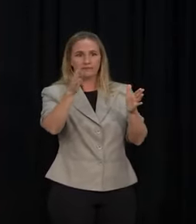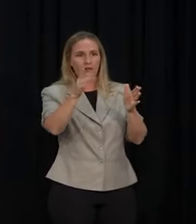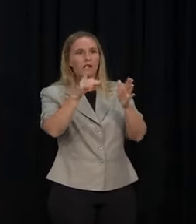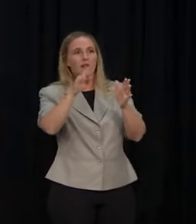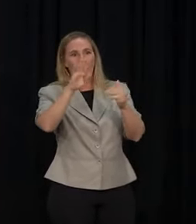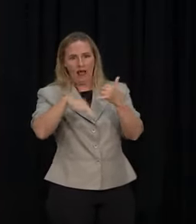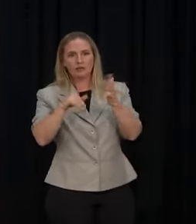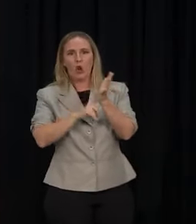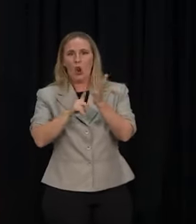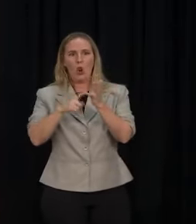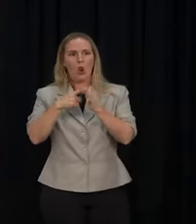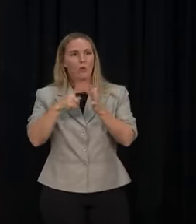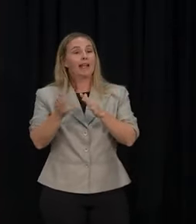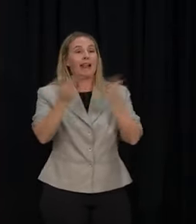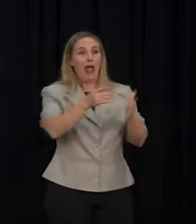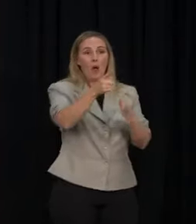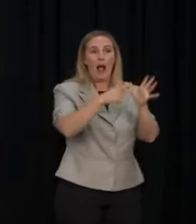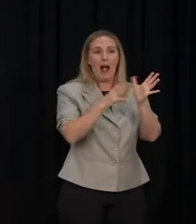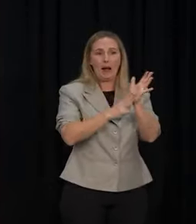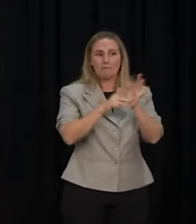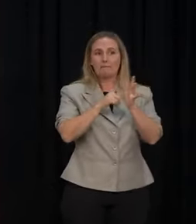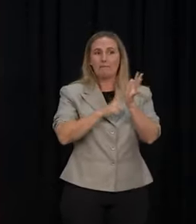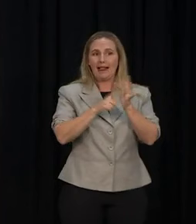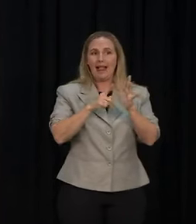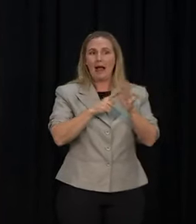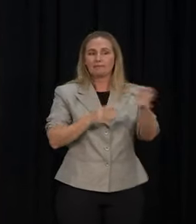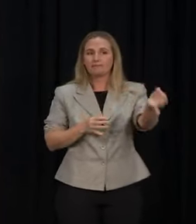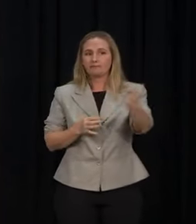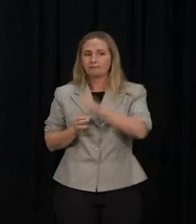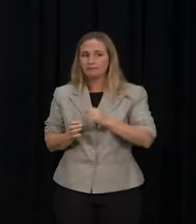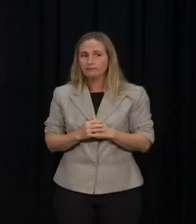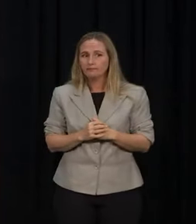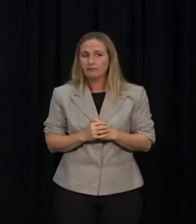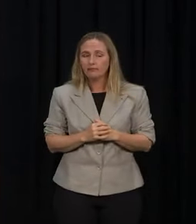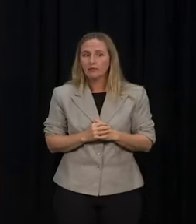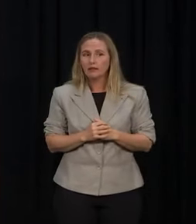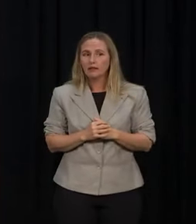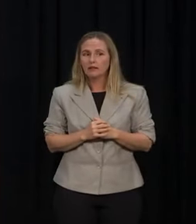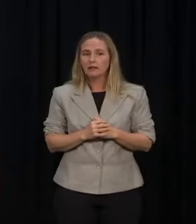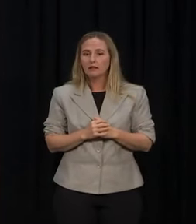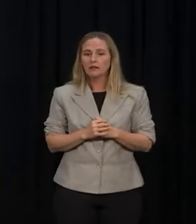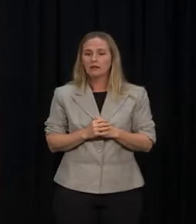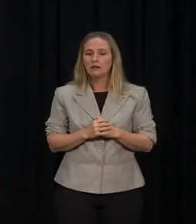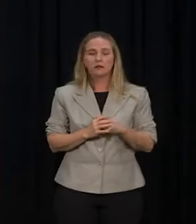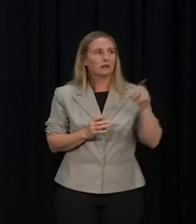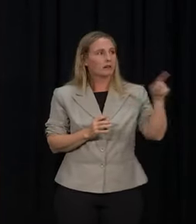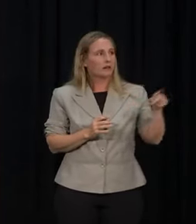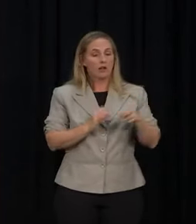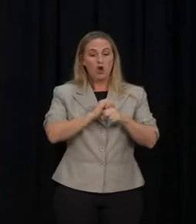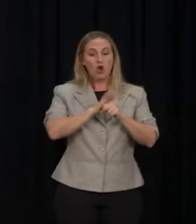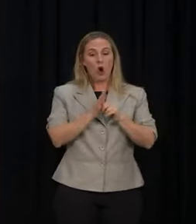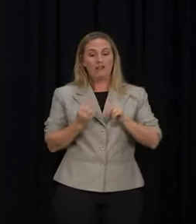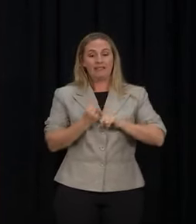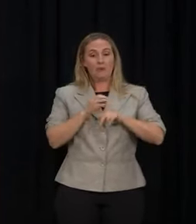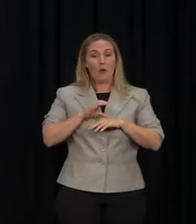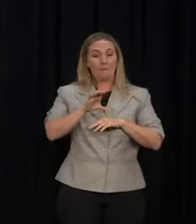Luke. Amelia. Yeah, just on the COVID support scheme, can we afford this? Can we afford another round of this?